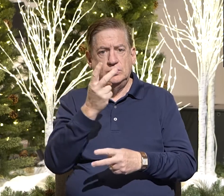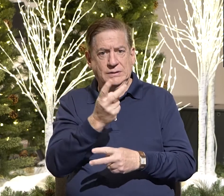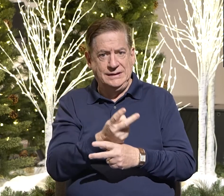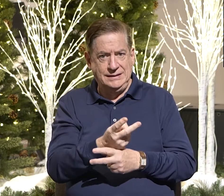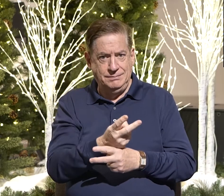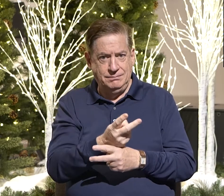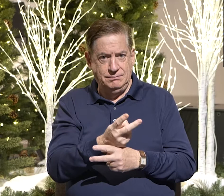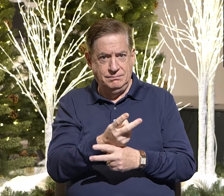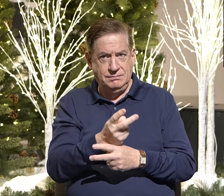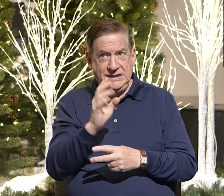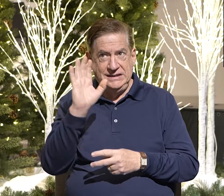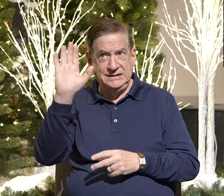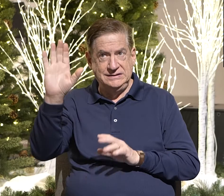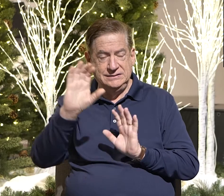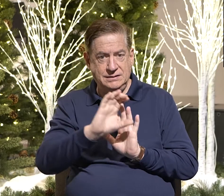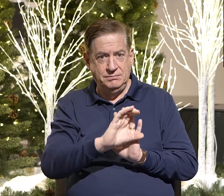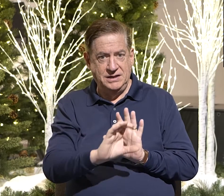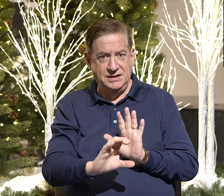commands.